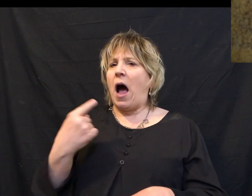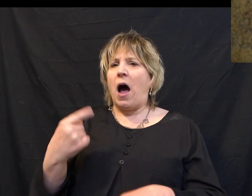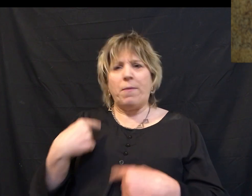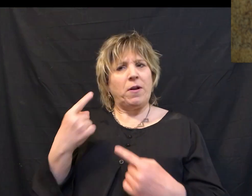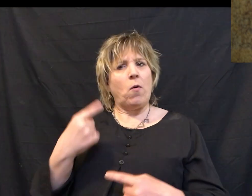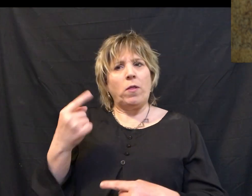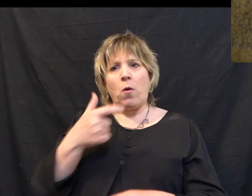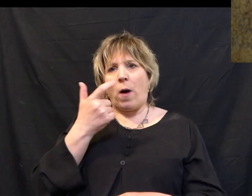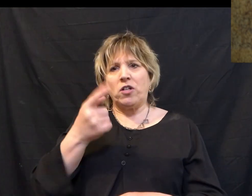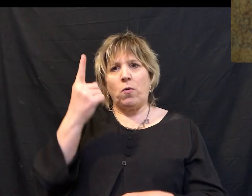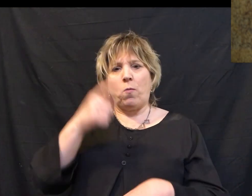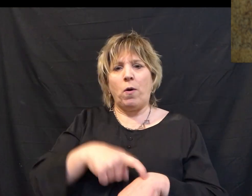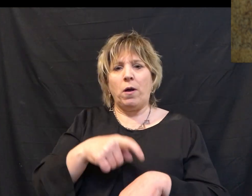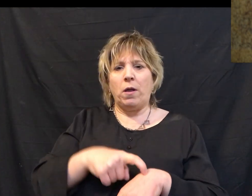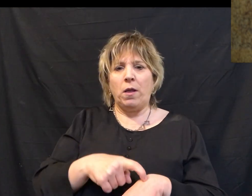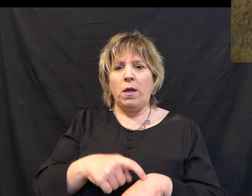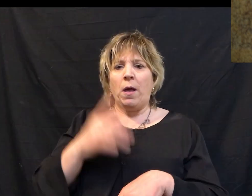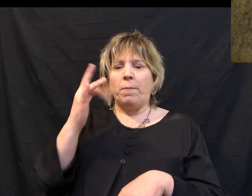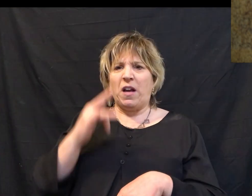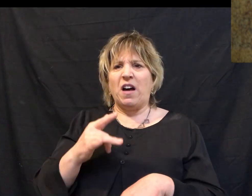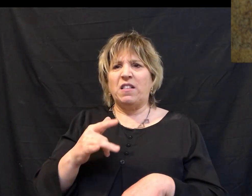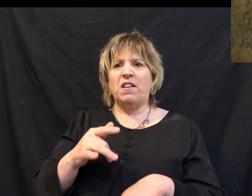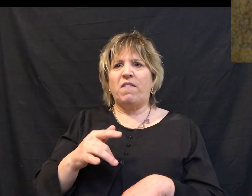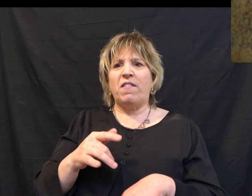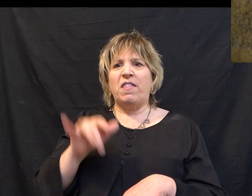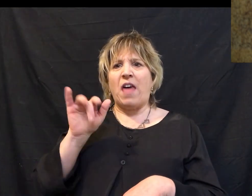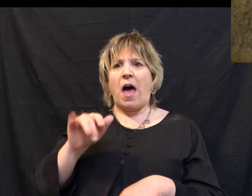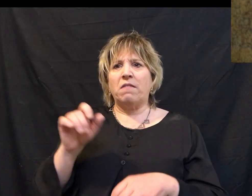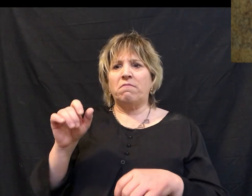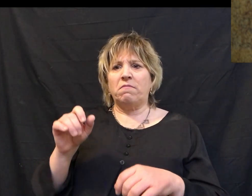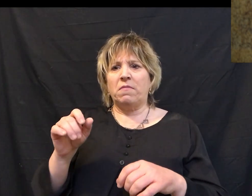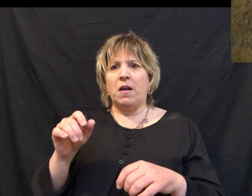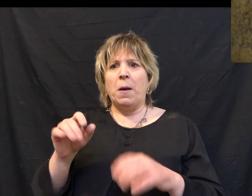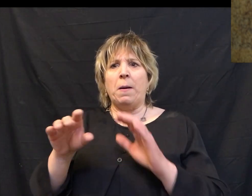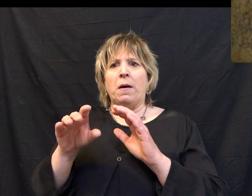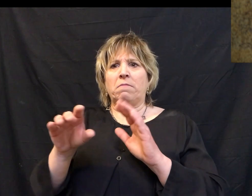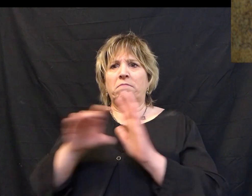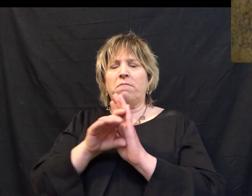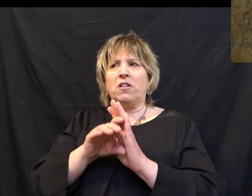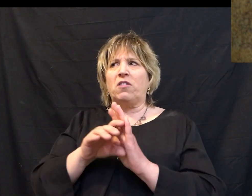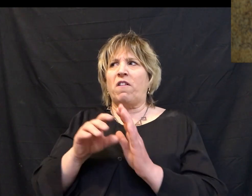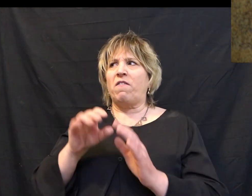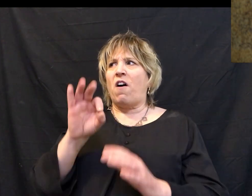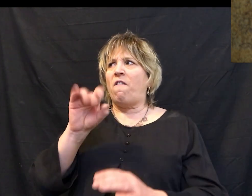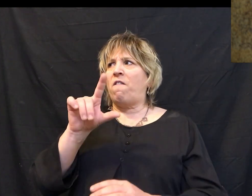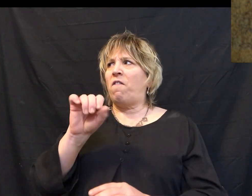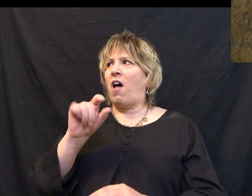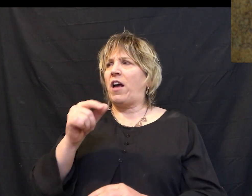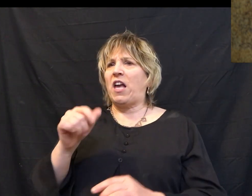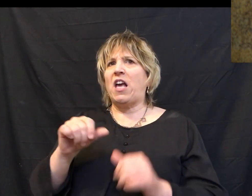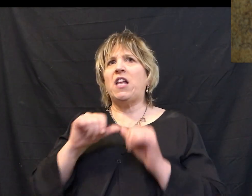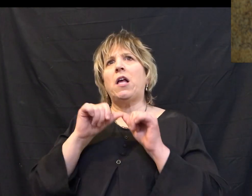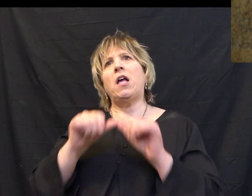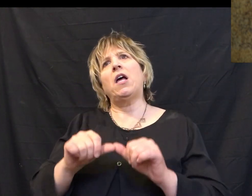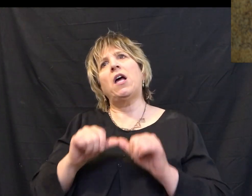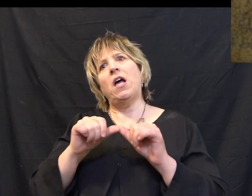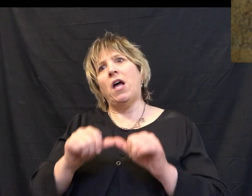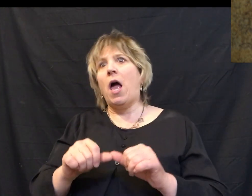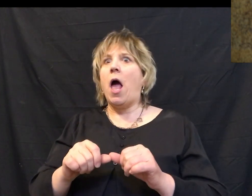part of the reason I've only watched it one time is because of the scene of the flogging which just goes on and on and you think it's going to